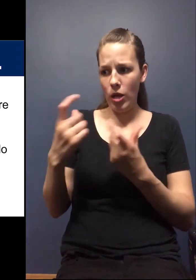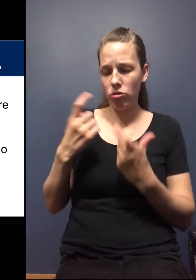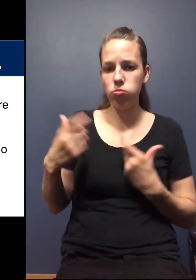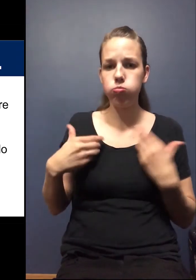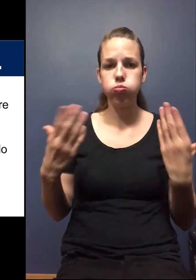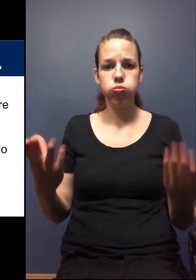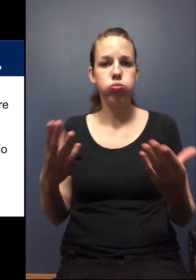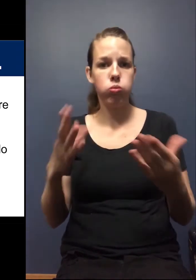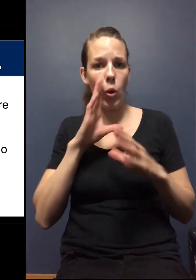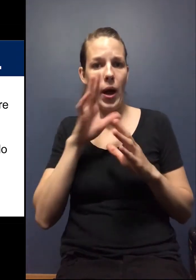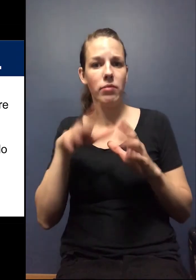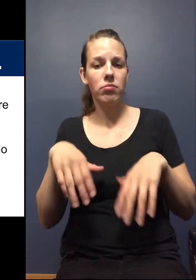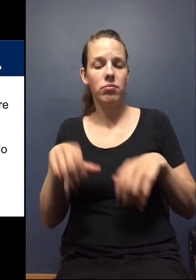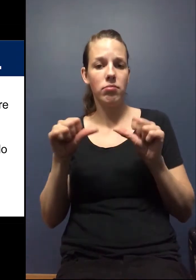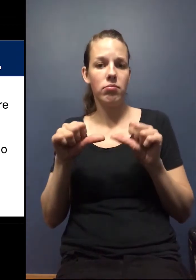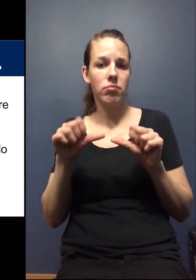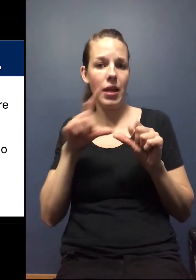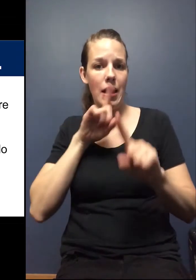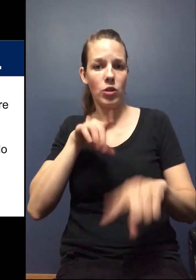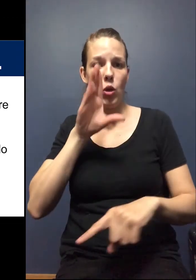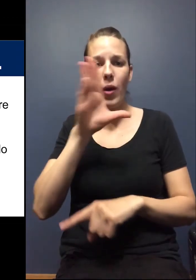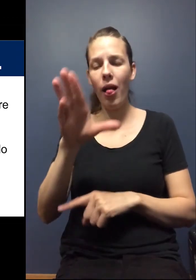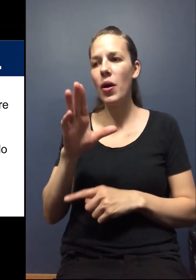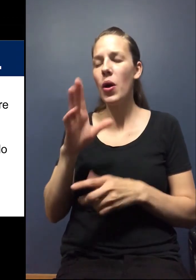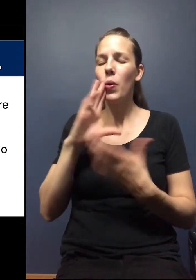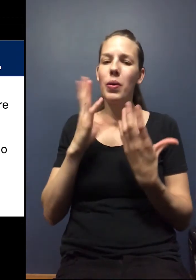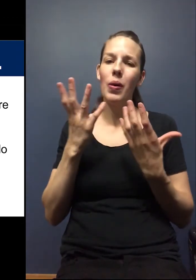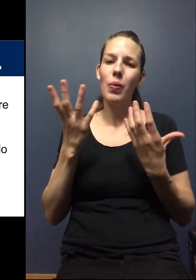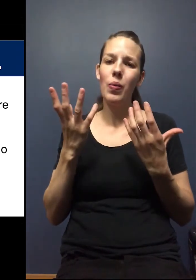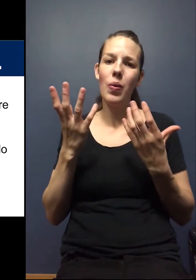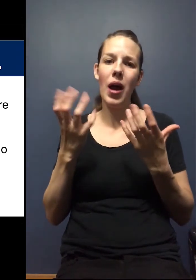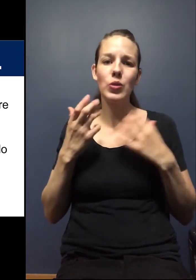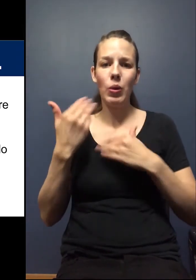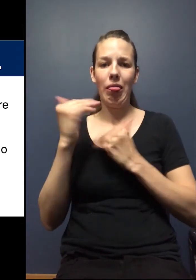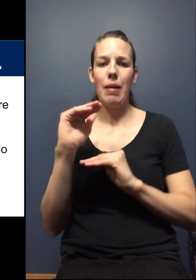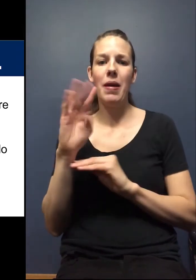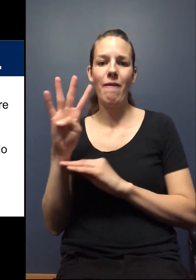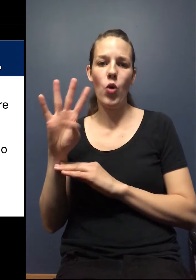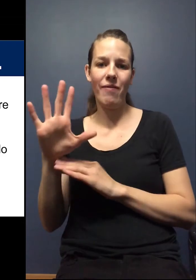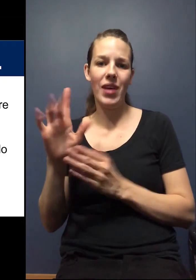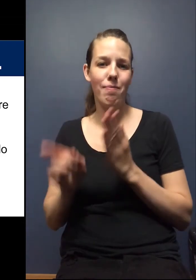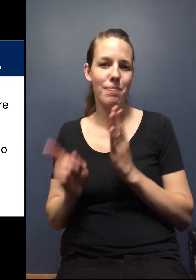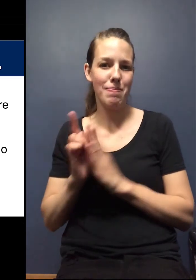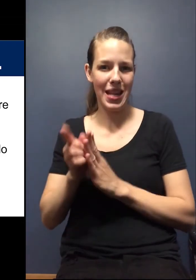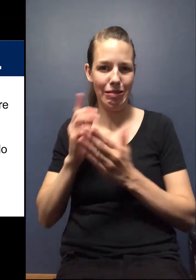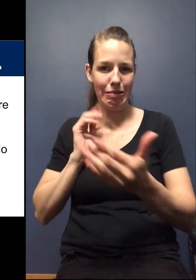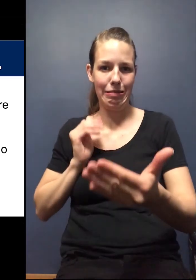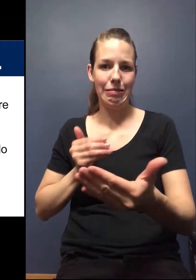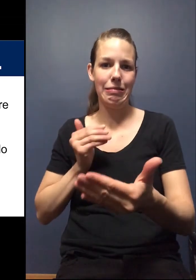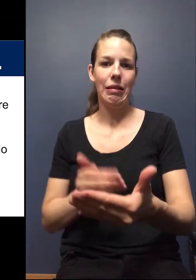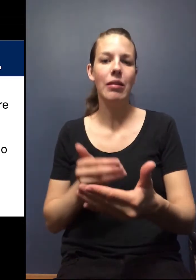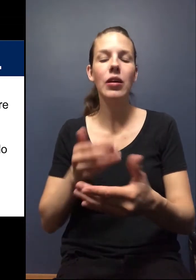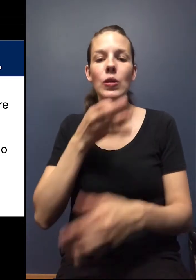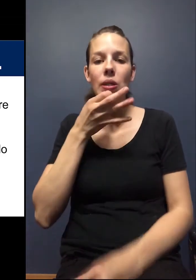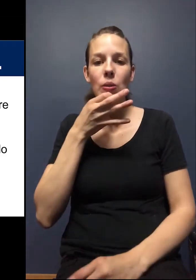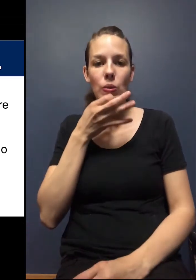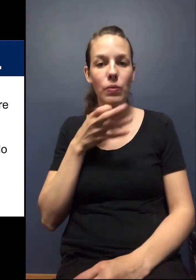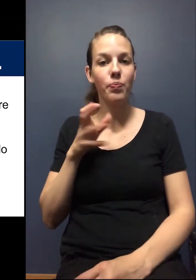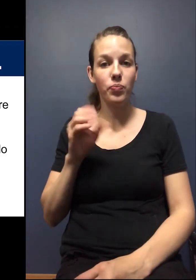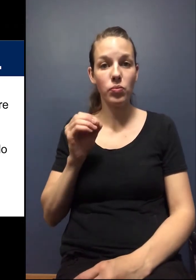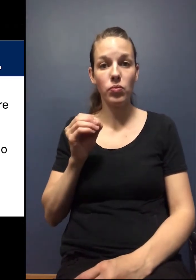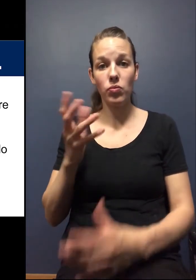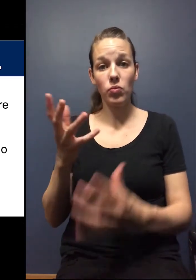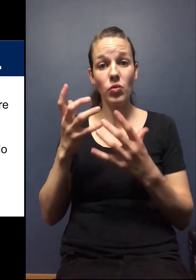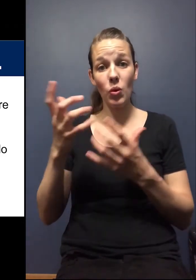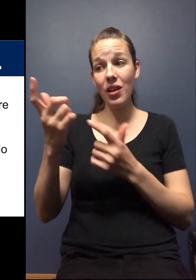those. We like to keep our town halls, um, to 45 minutes or so, which we're coming up on. So, um,